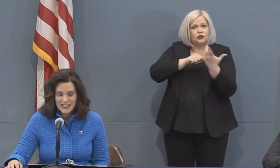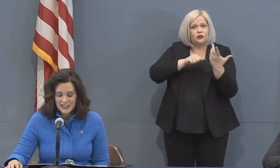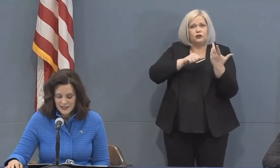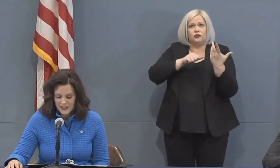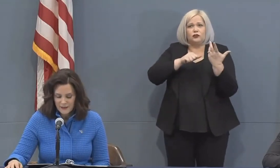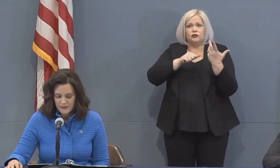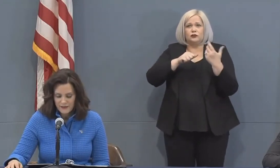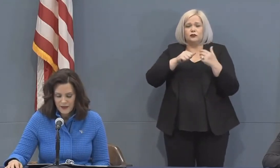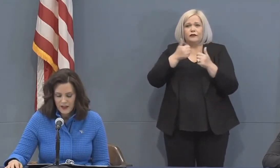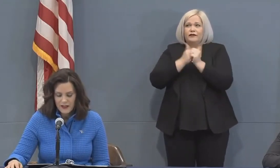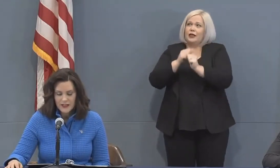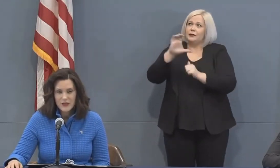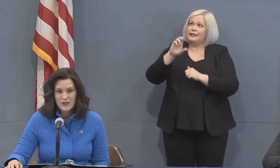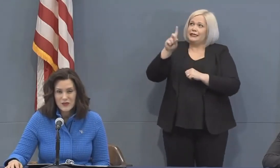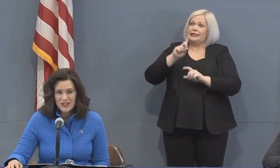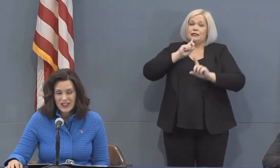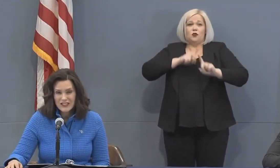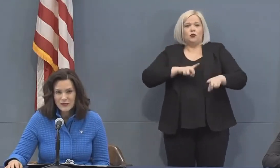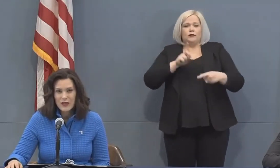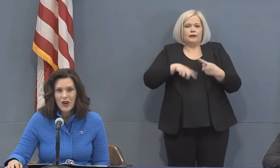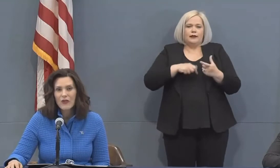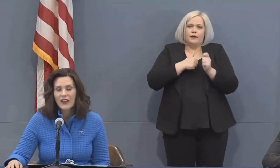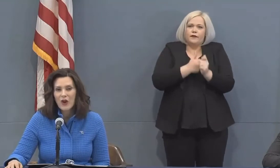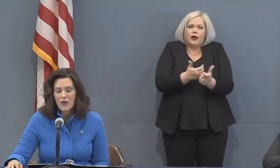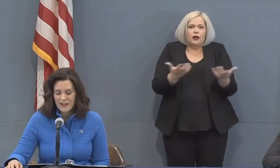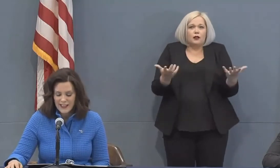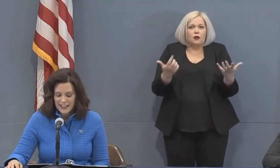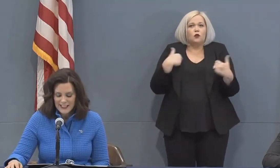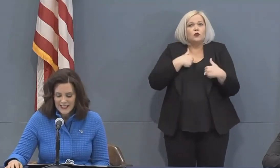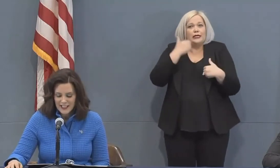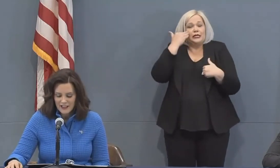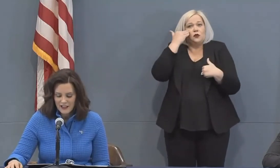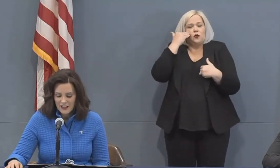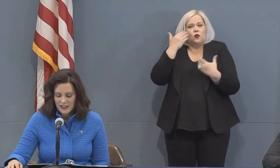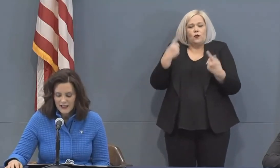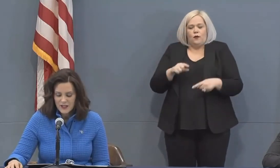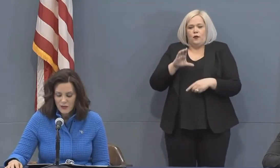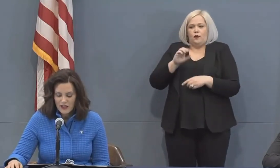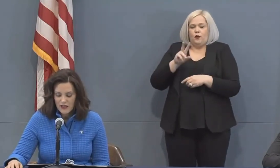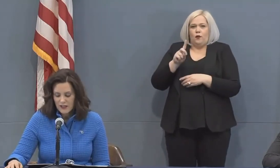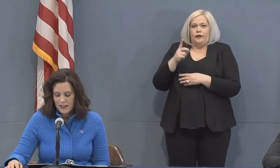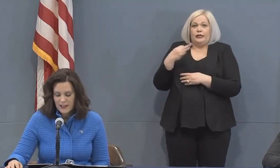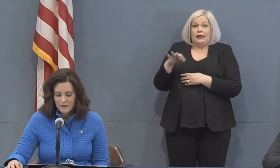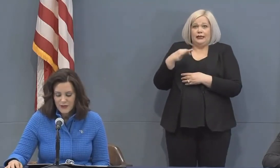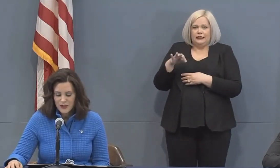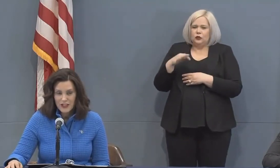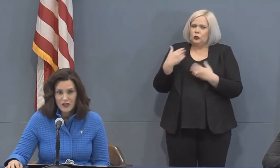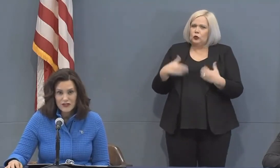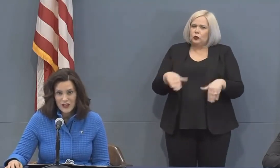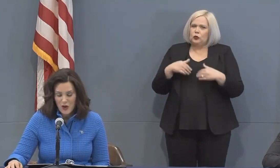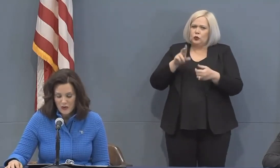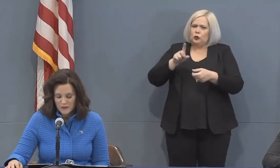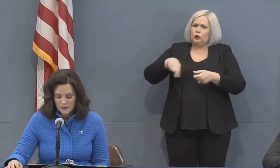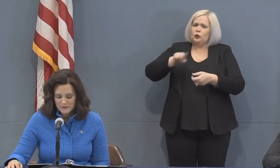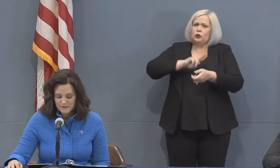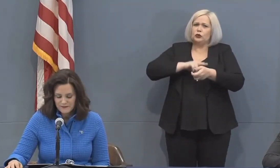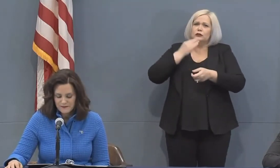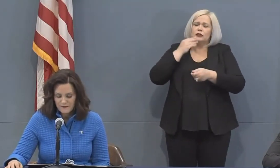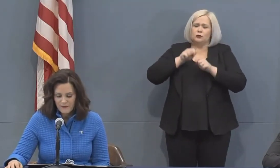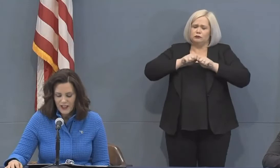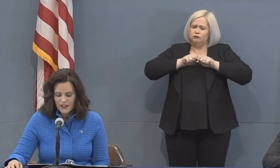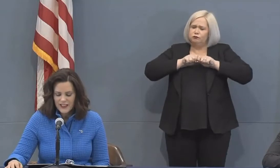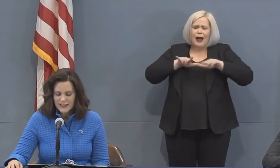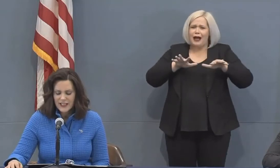by the CDC. So as a result, we know that COVID-19 can spread in Michigan nursing homes.